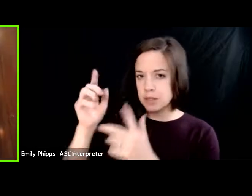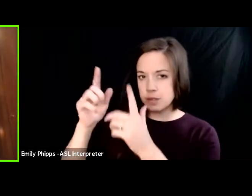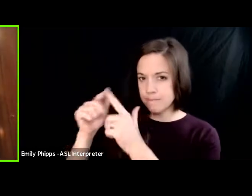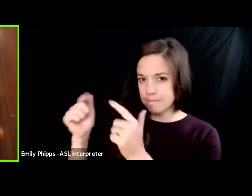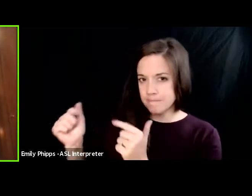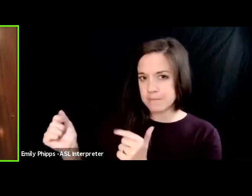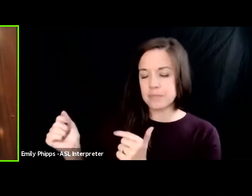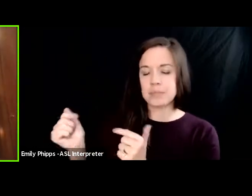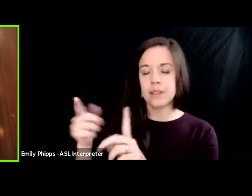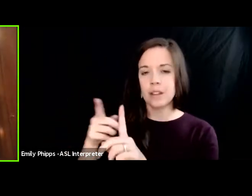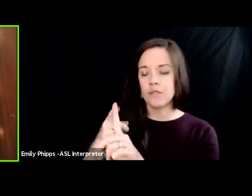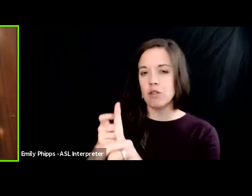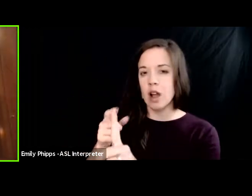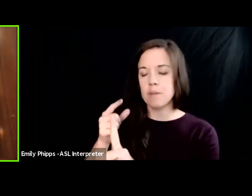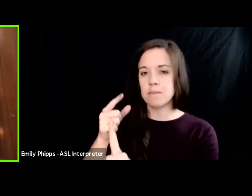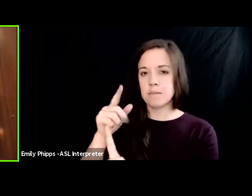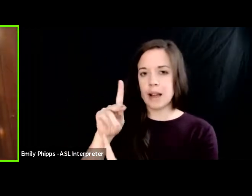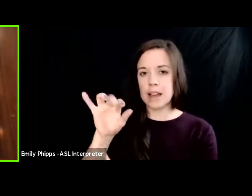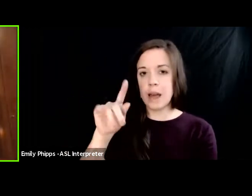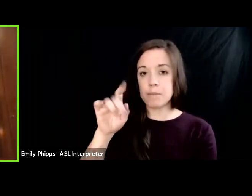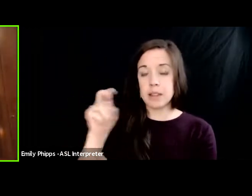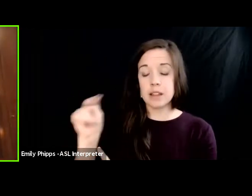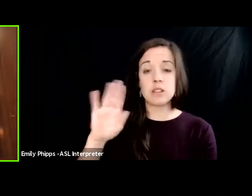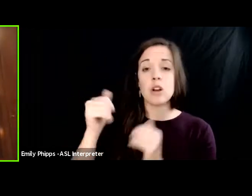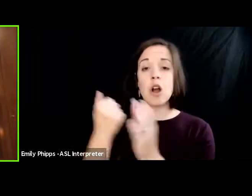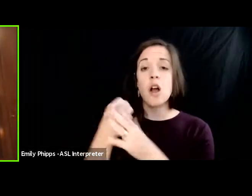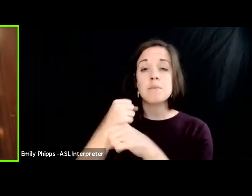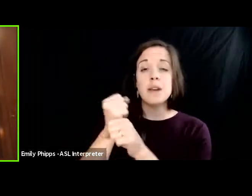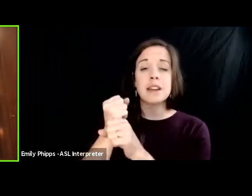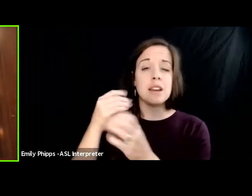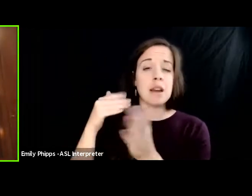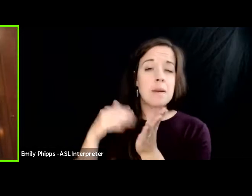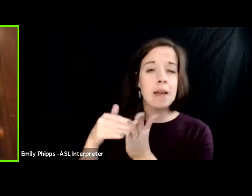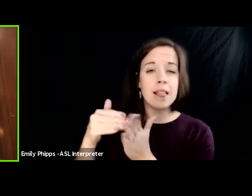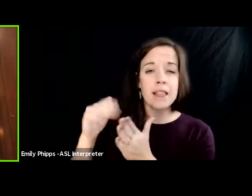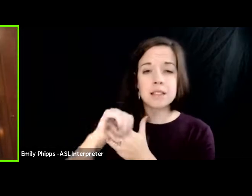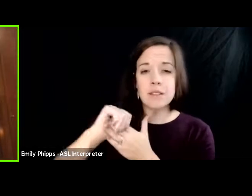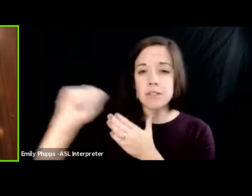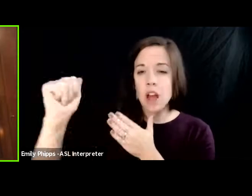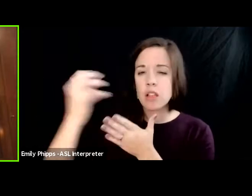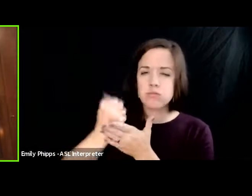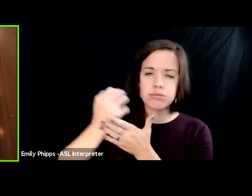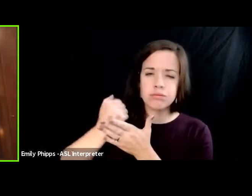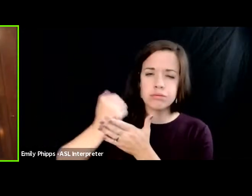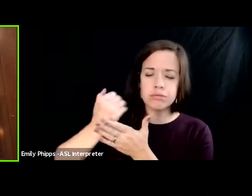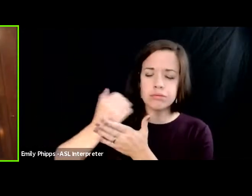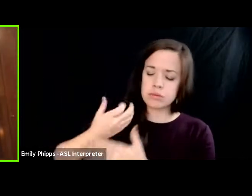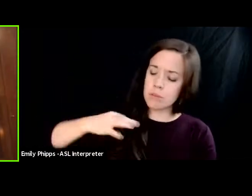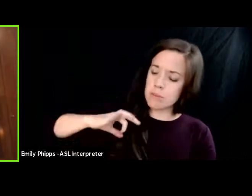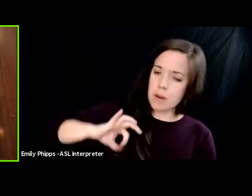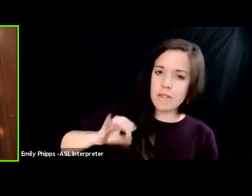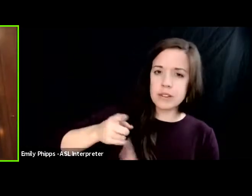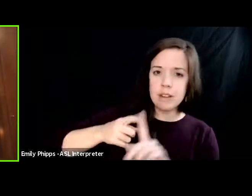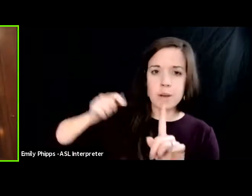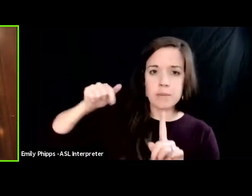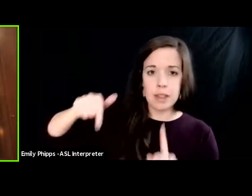prosecute donzinger are all making millions and millions of dollars profiting off of this is the fact that generations